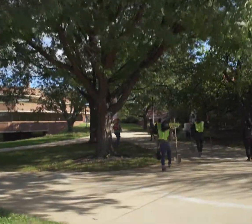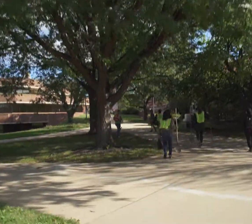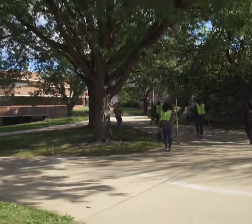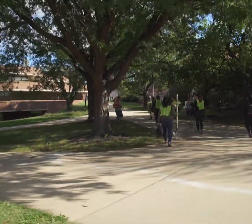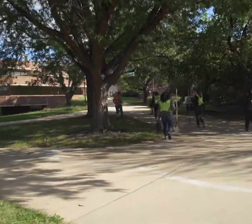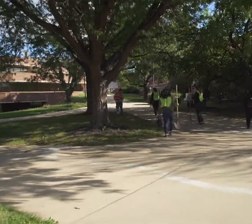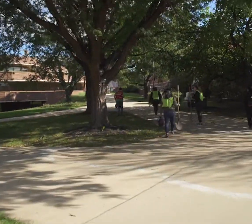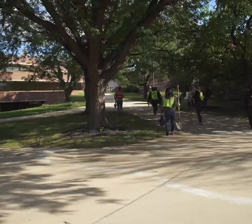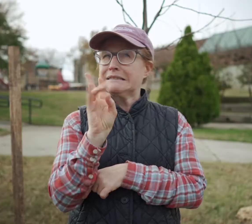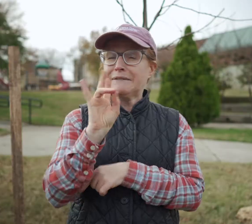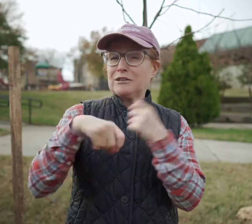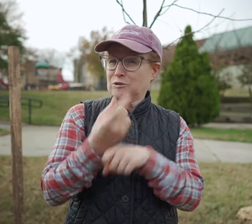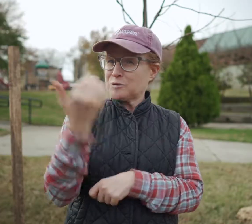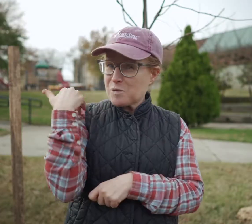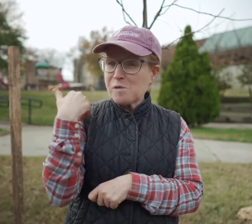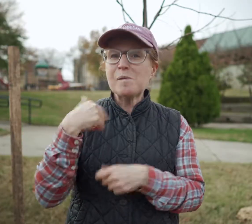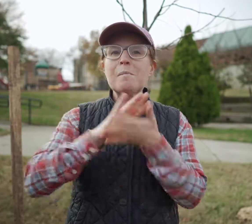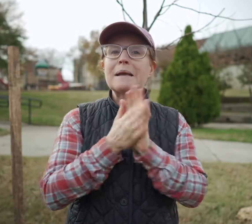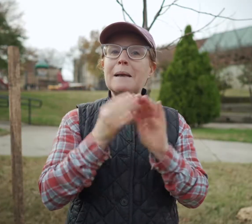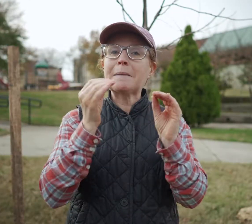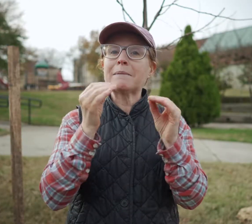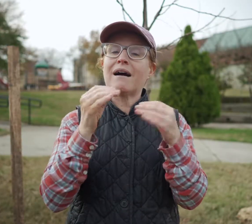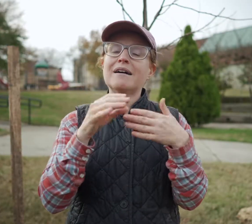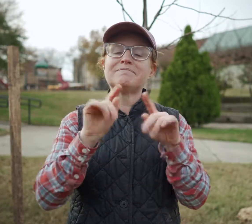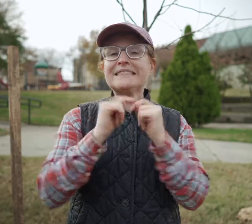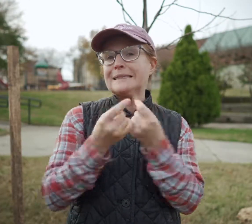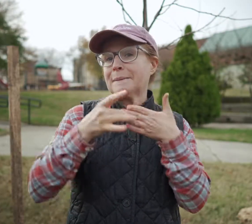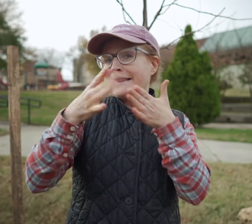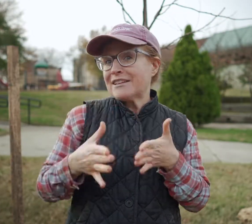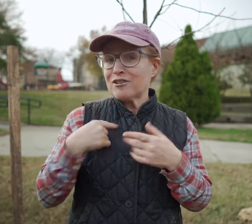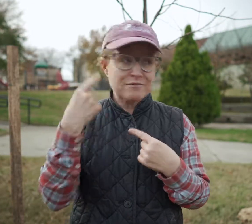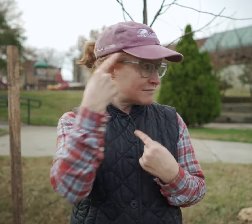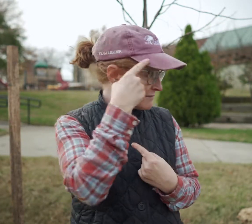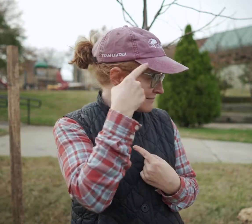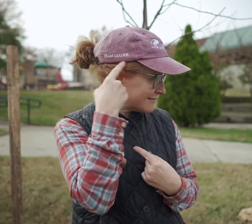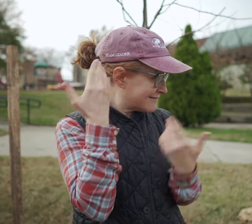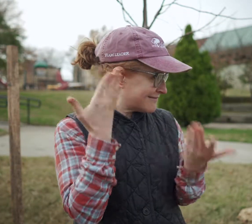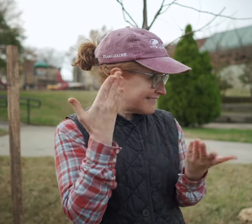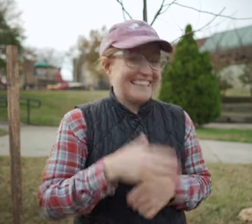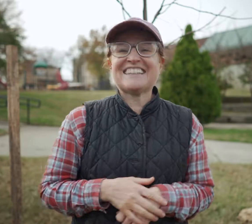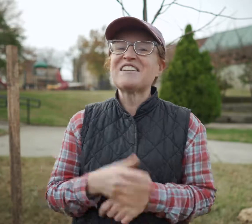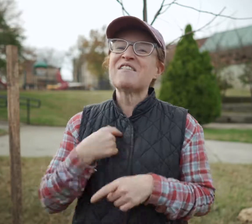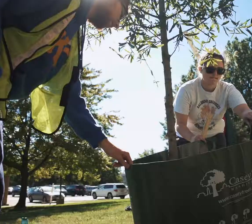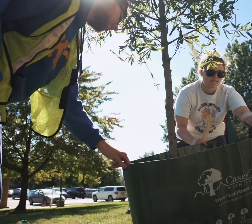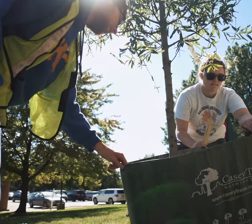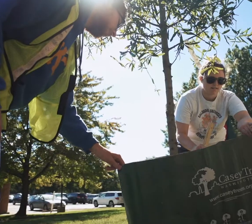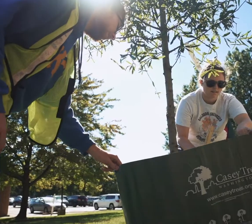KC Trees about six or seven years ago and became a team leader, as you can see on my hat here. I think three years ago